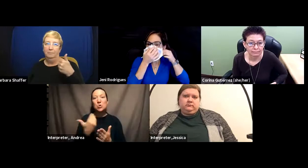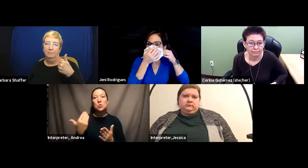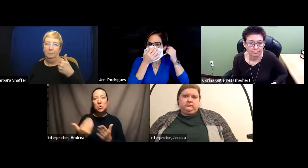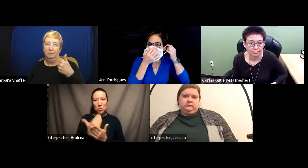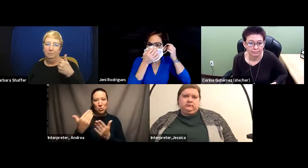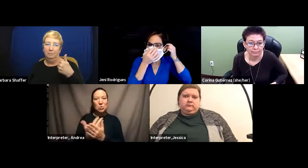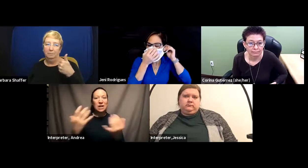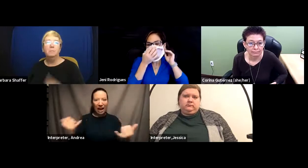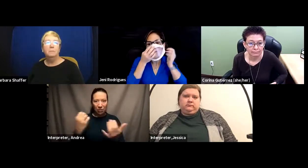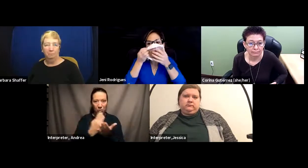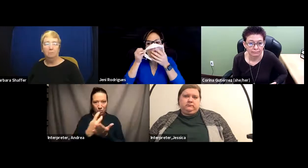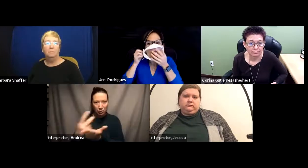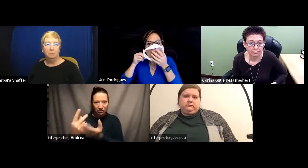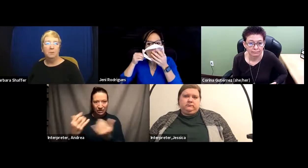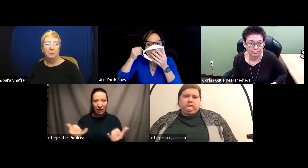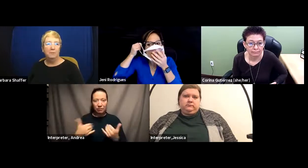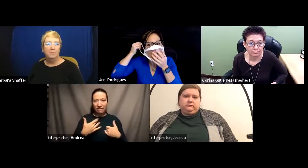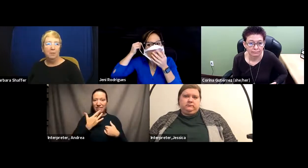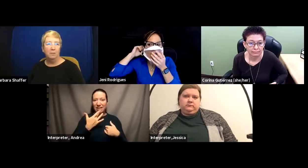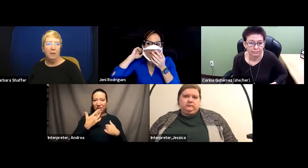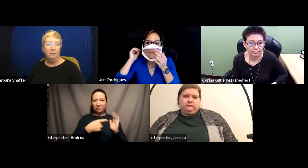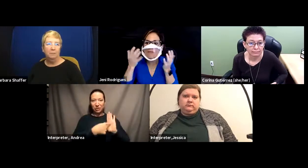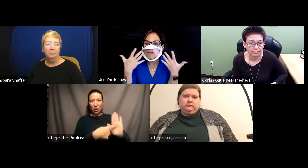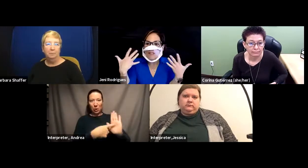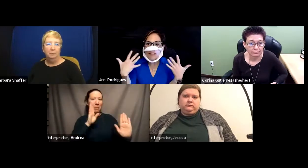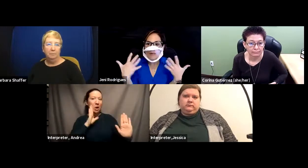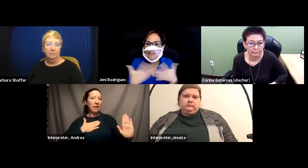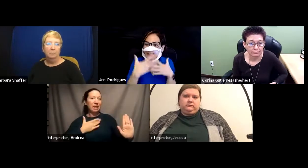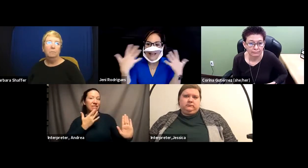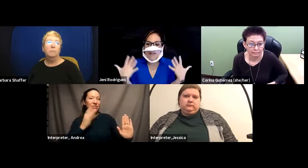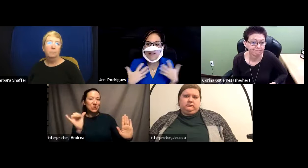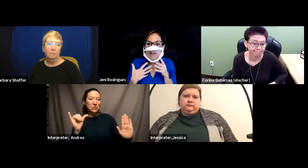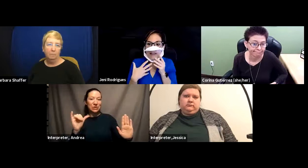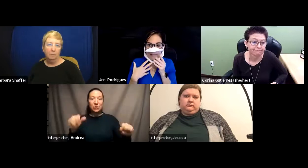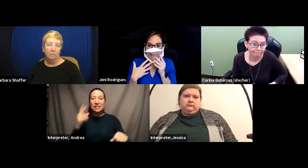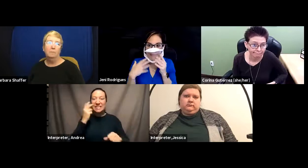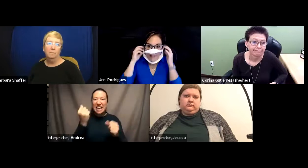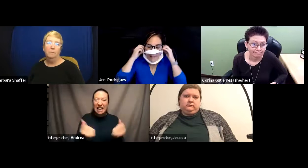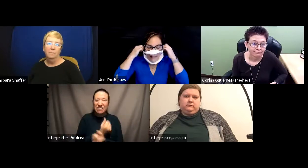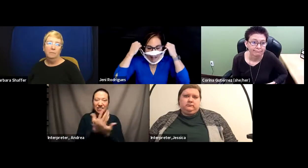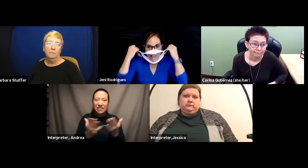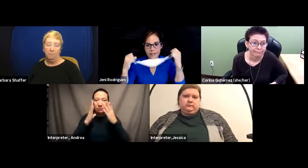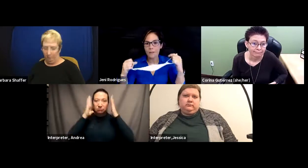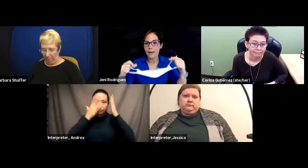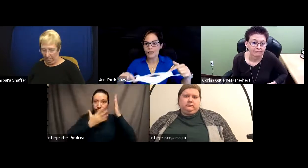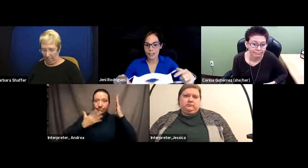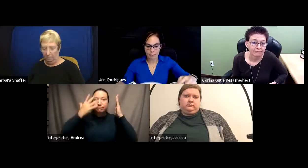fantastic. It's my favorite as well. You can see everything. It's the bend shape